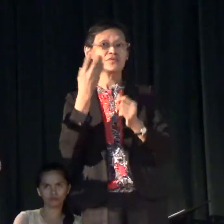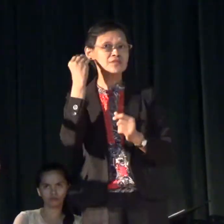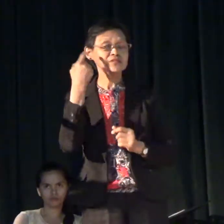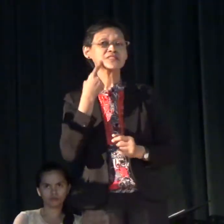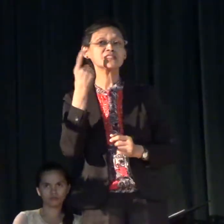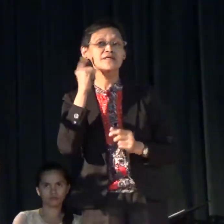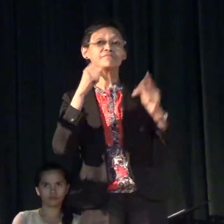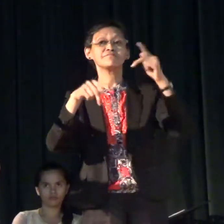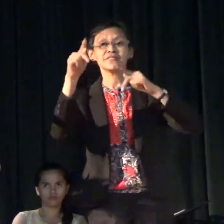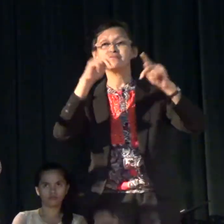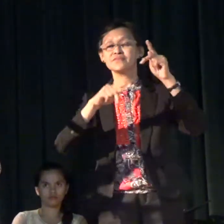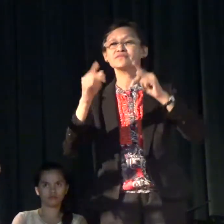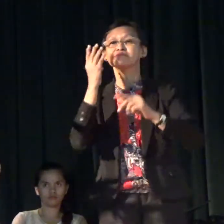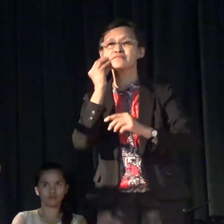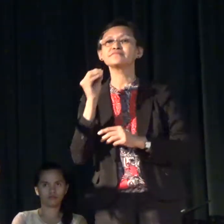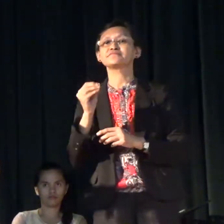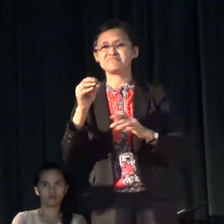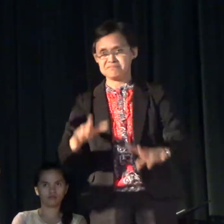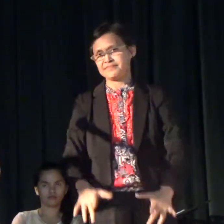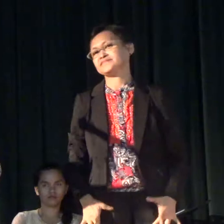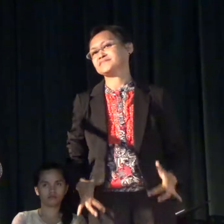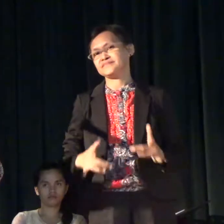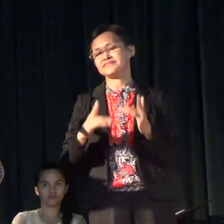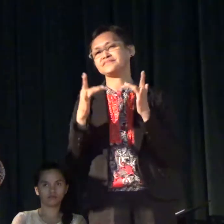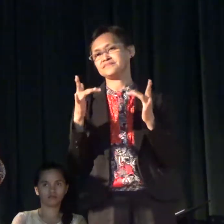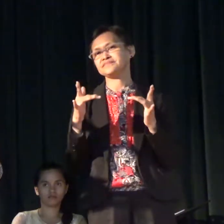deaf people experience life.